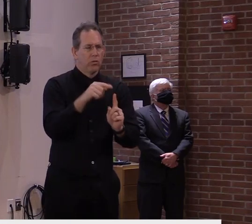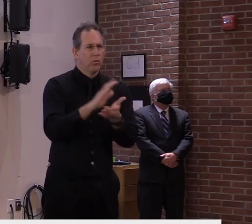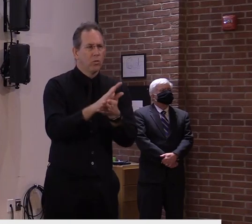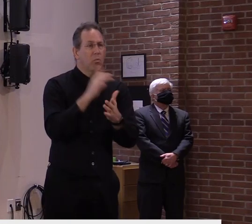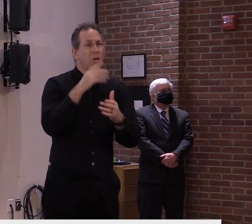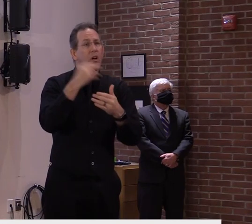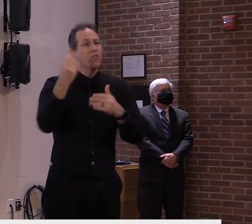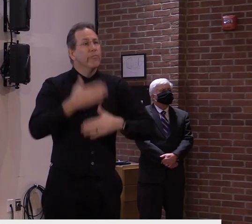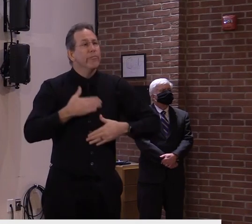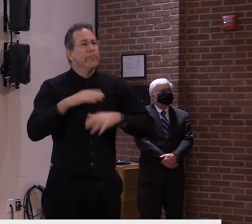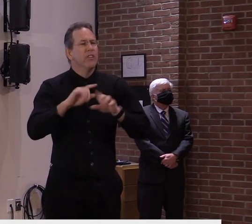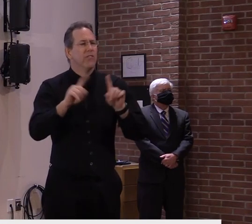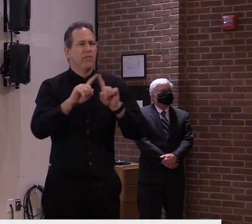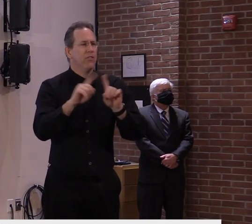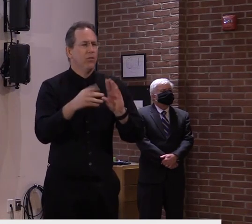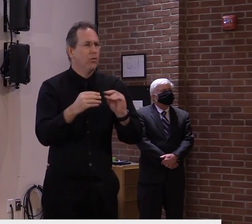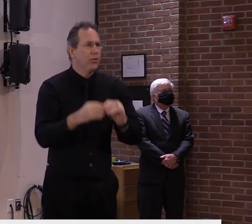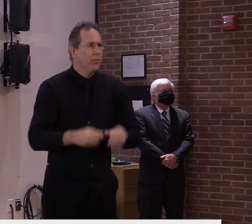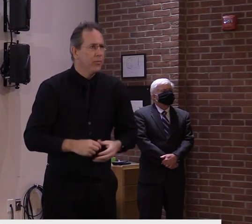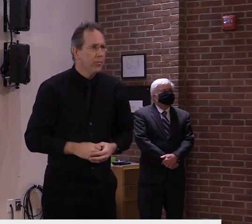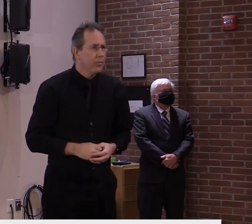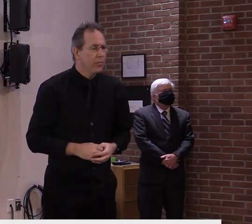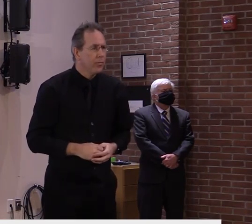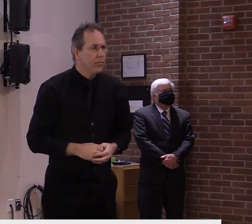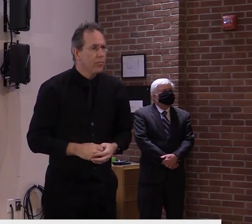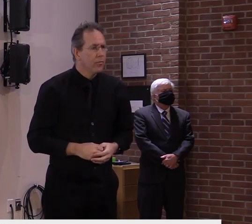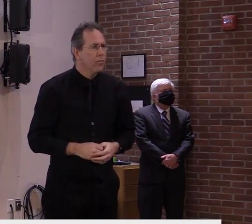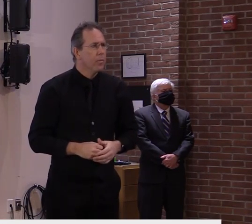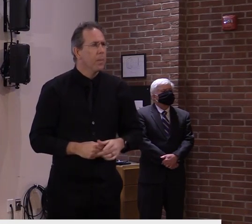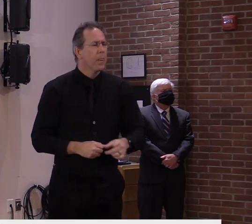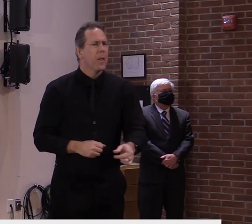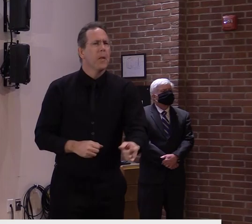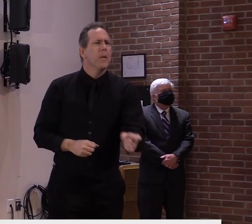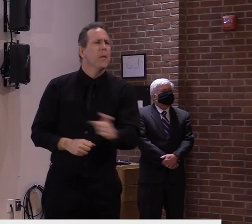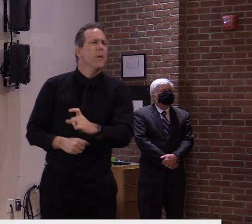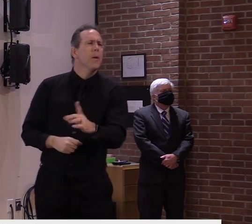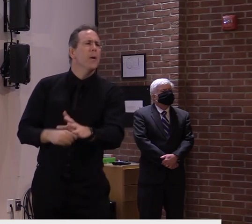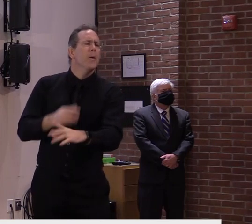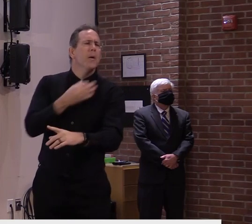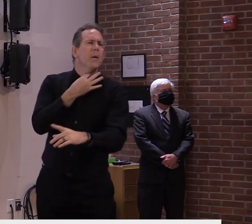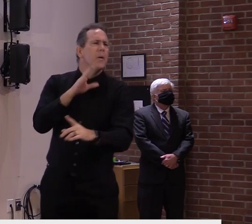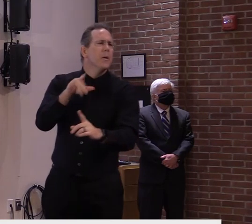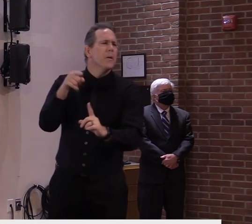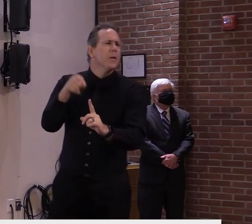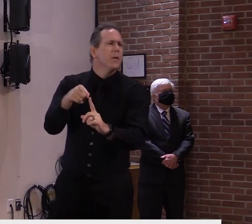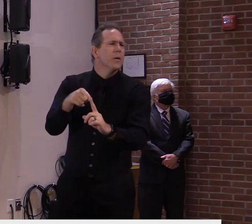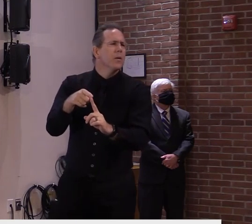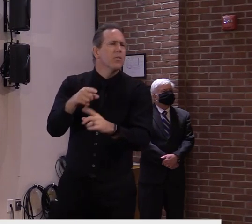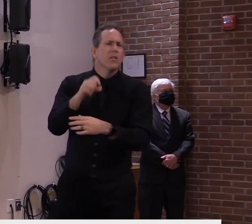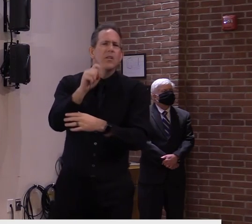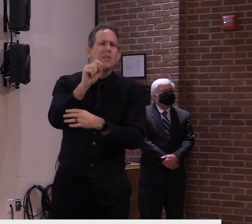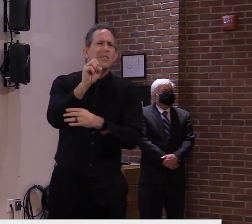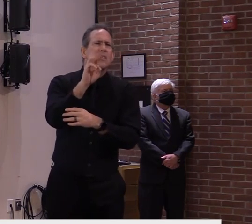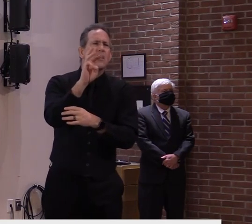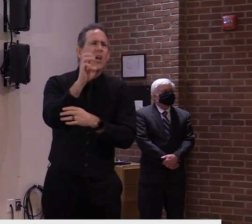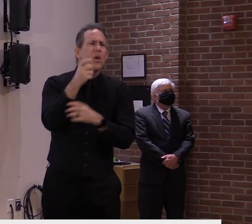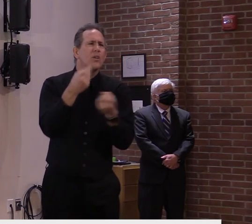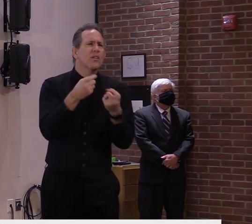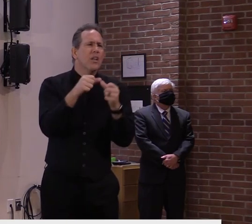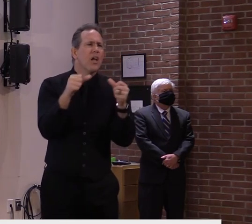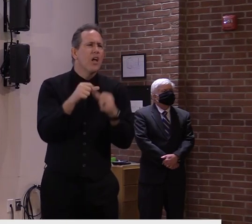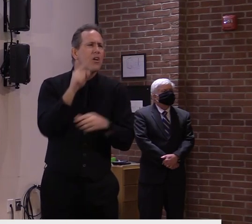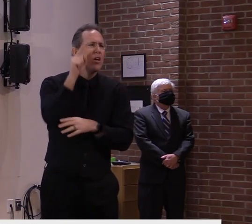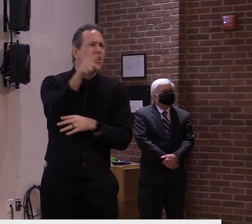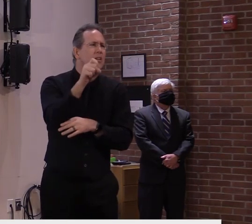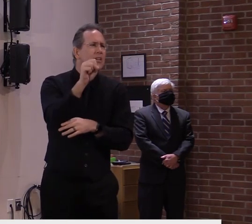Certainly, I was just curious because I think Stowe High School, I'm pretty sure I saw that South Burlington now has an outdoor